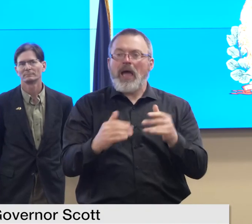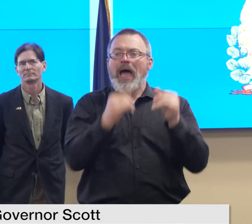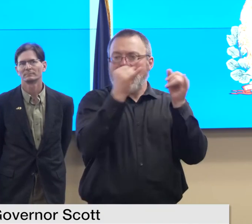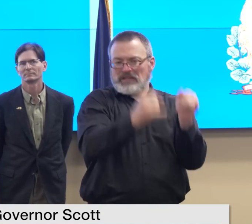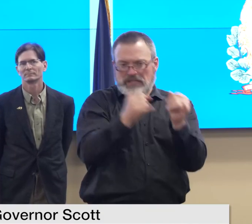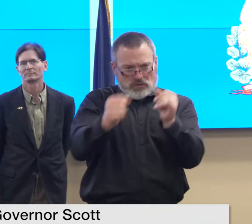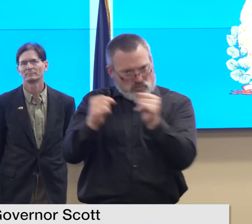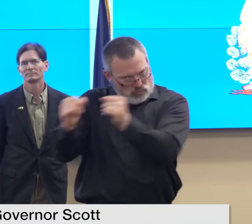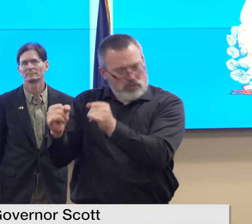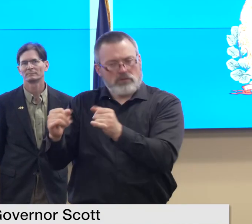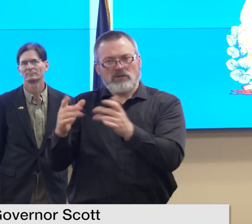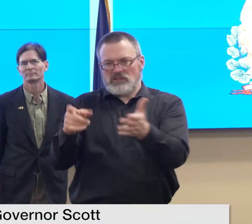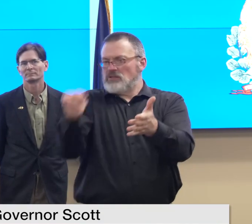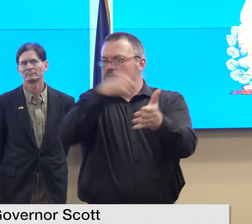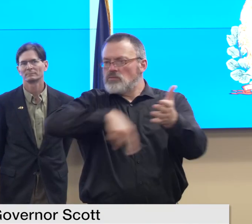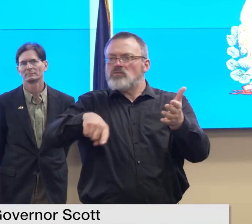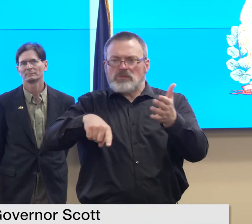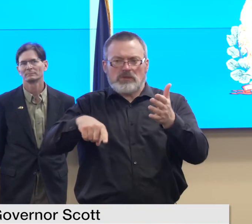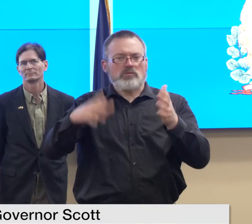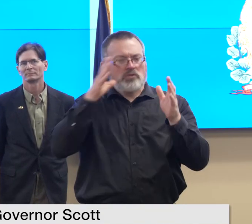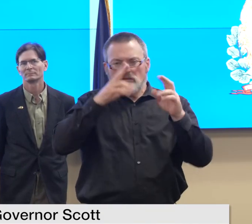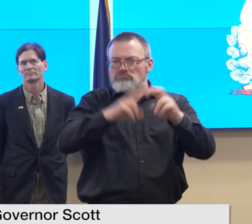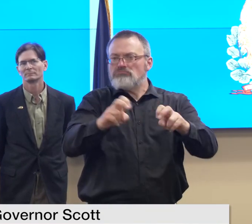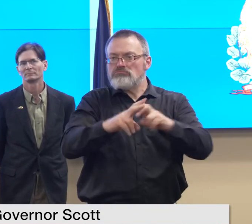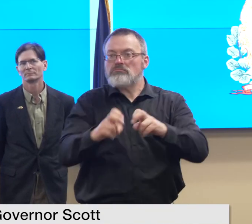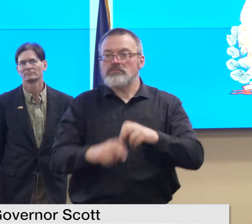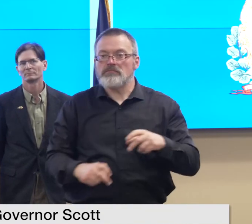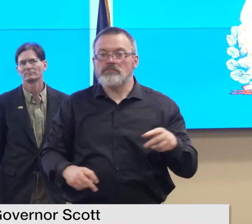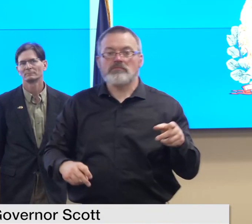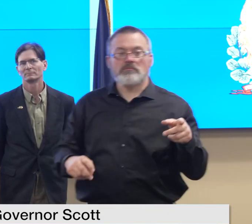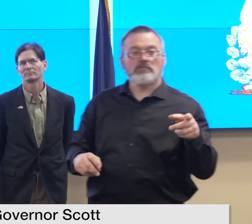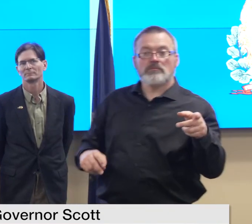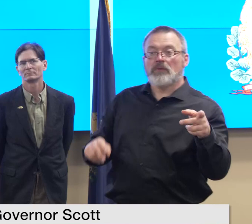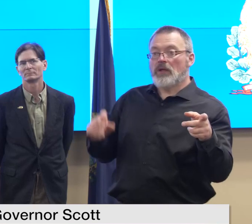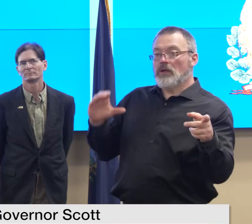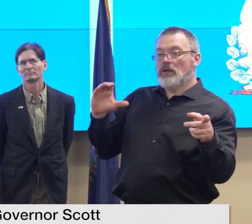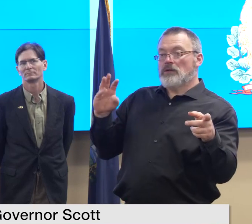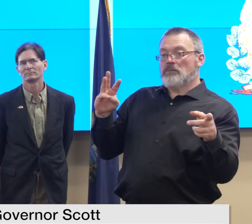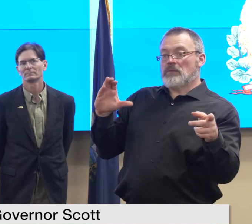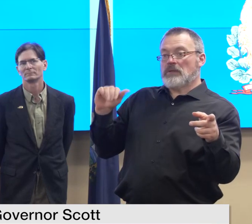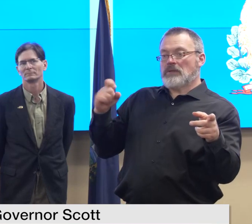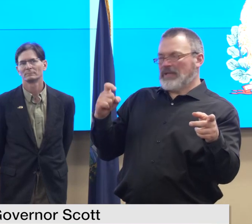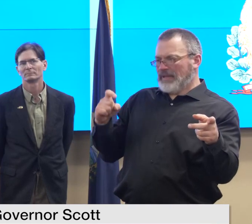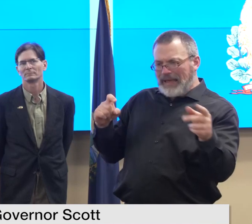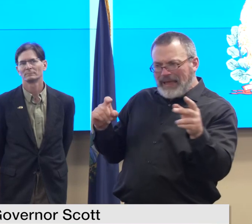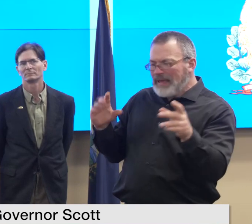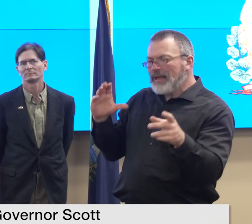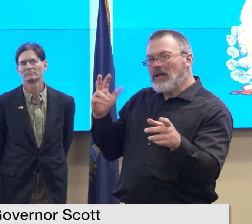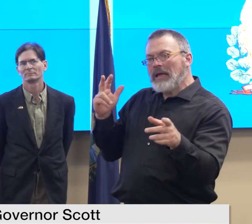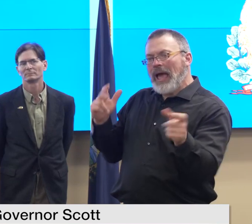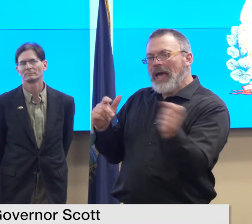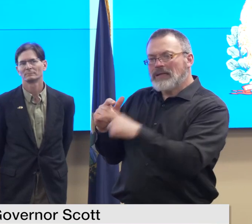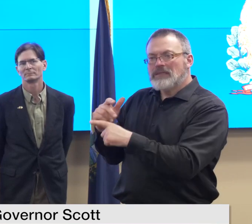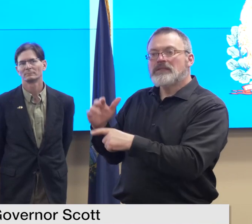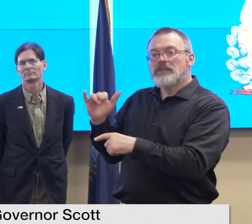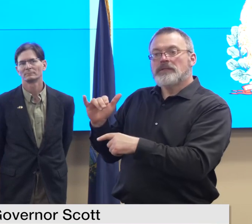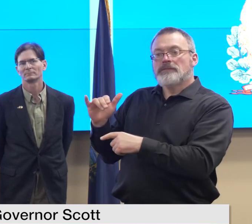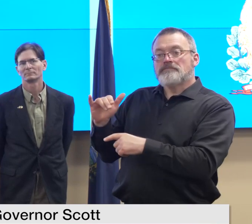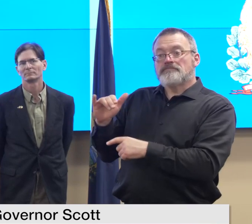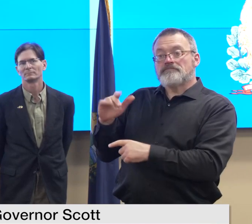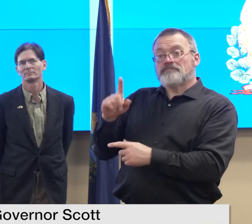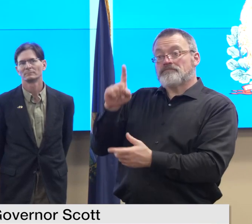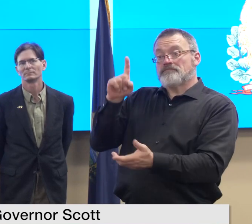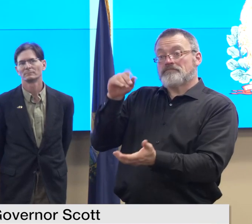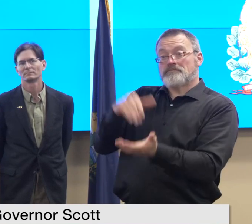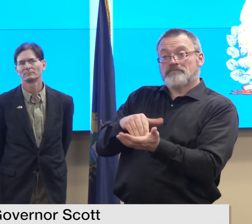after that we've following up with lola's question from earlier this week but like given the damage that we've seen so far those 1200-ish so damage